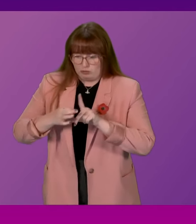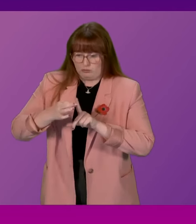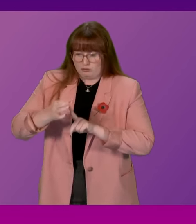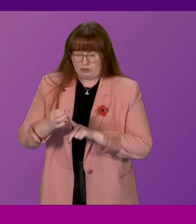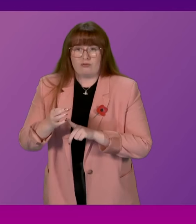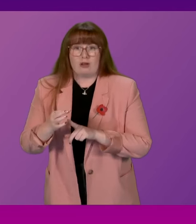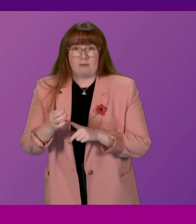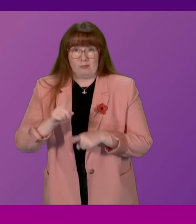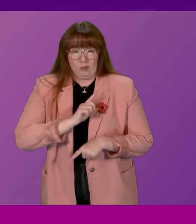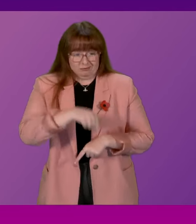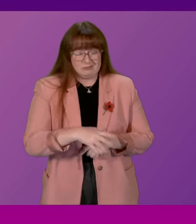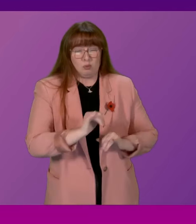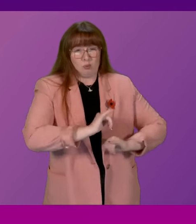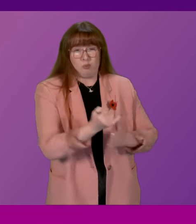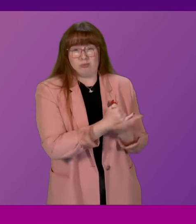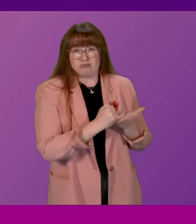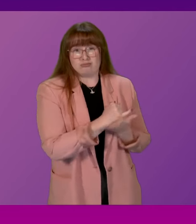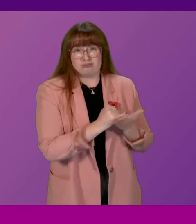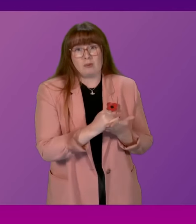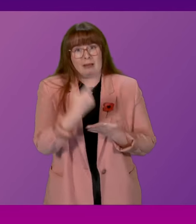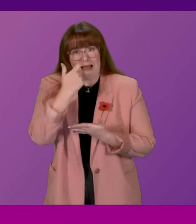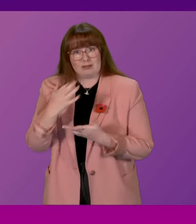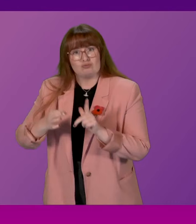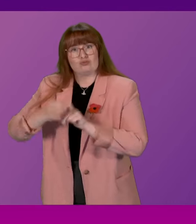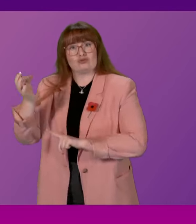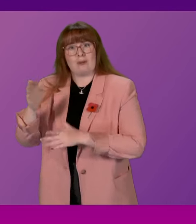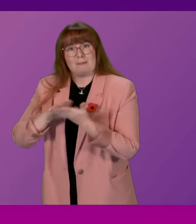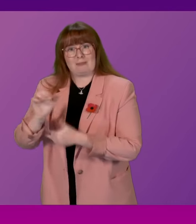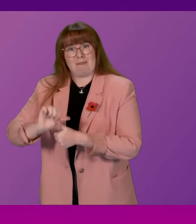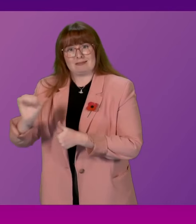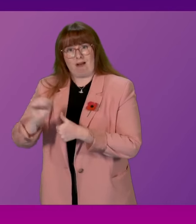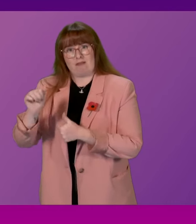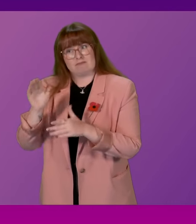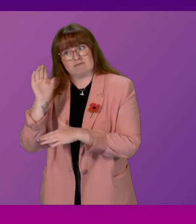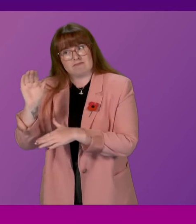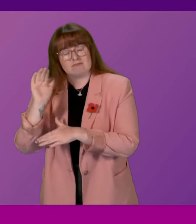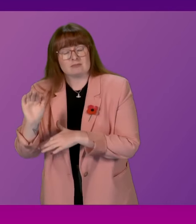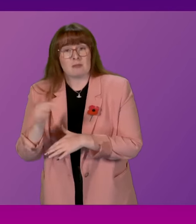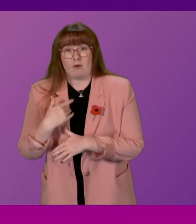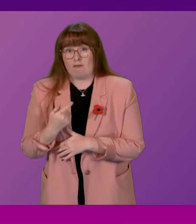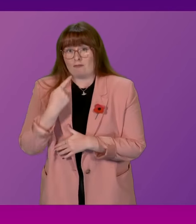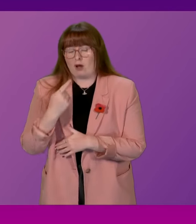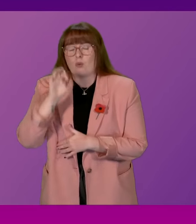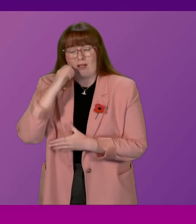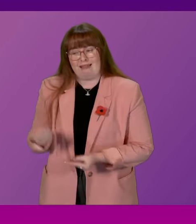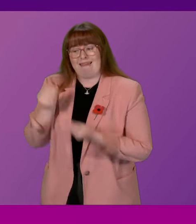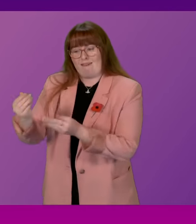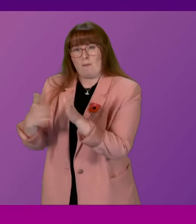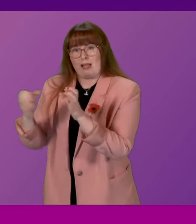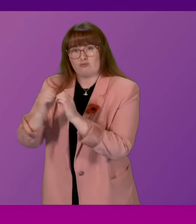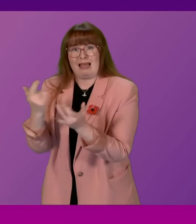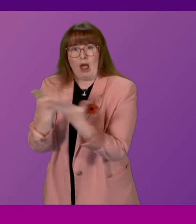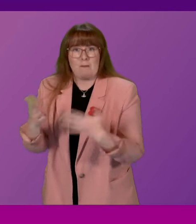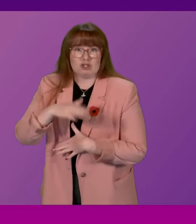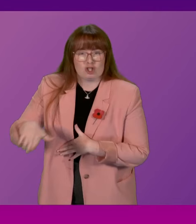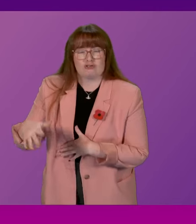sorry episode. But I will ensure that information about how many children have been seen, if we're able to provide that information, make sure that it's provided to Myles Briggs.